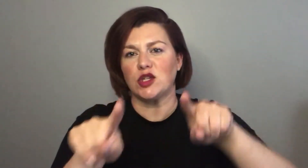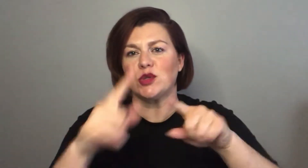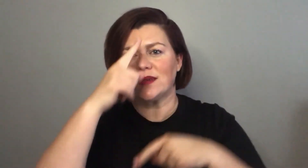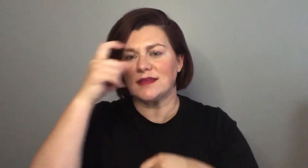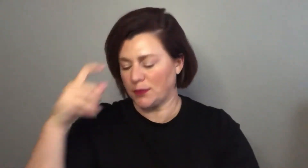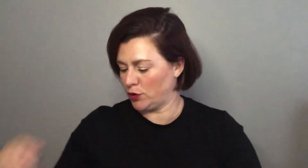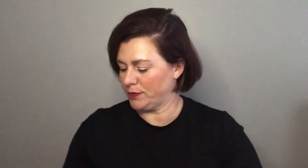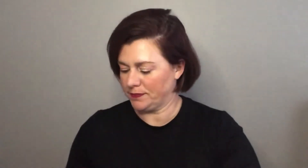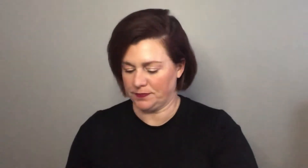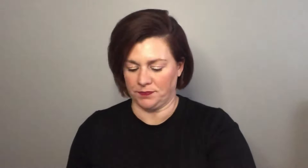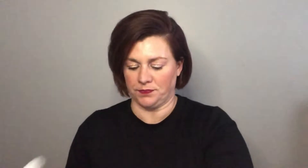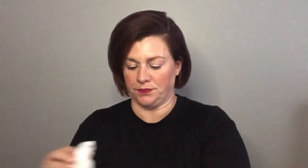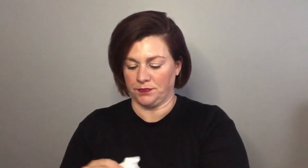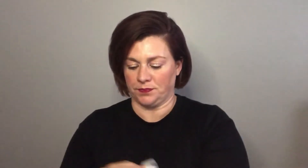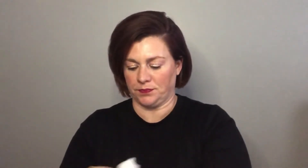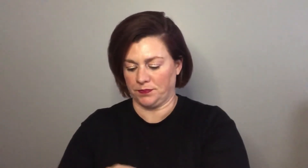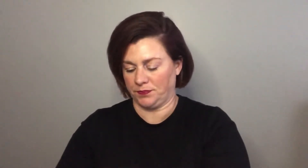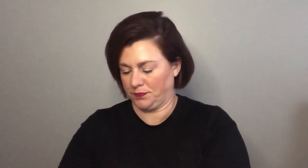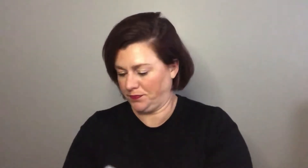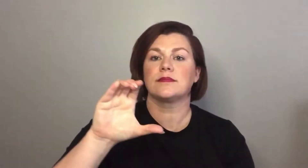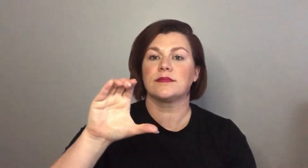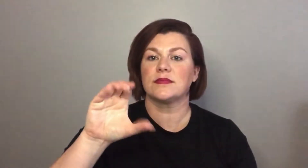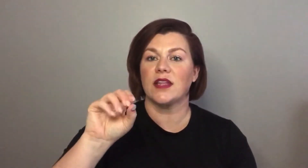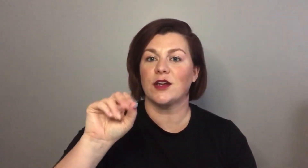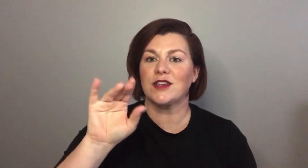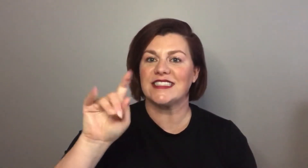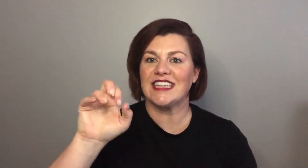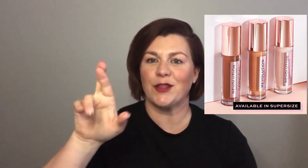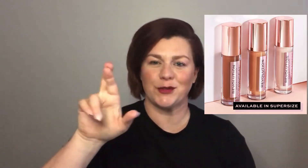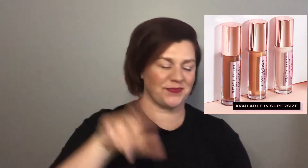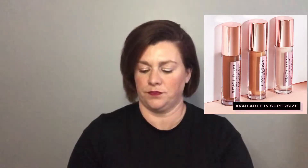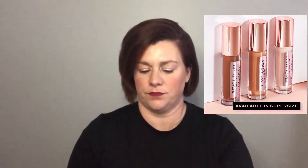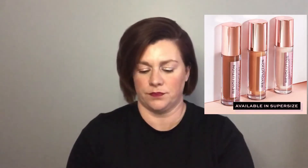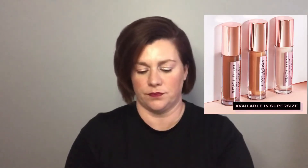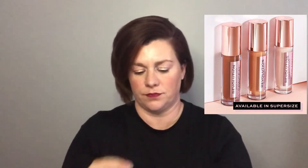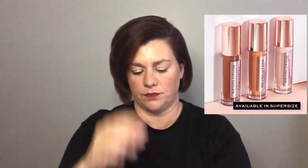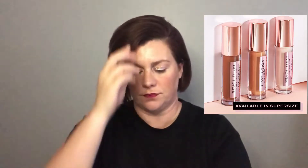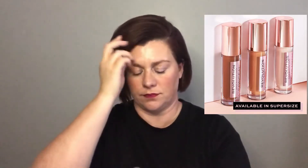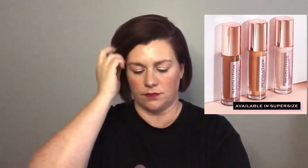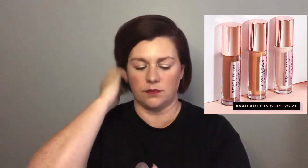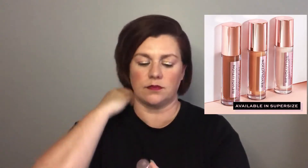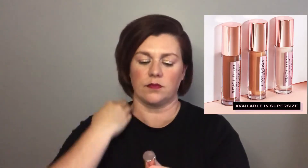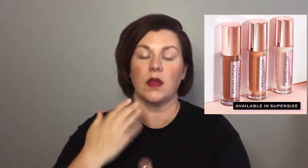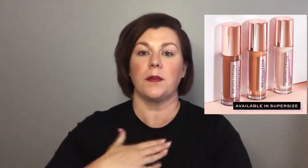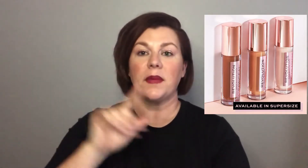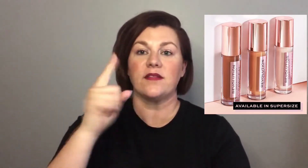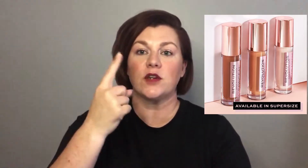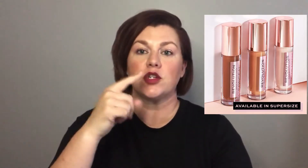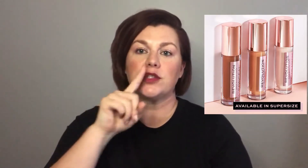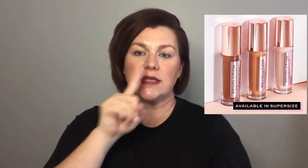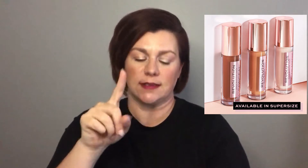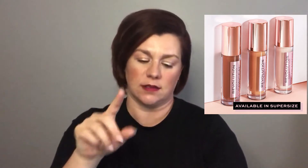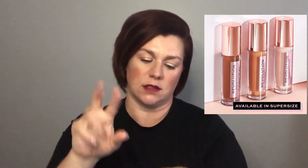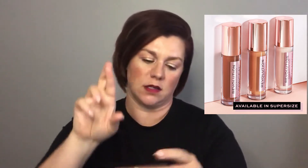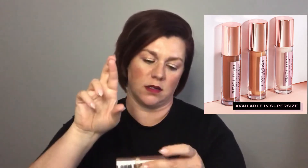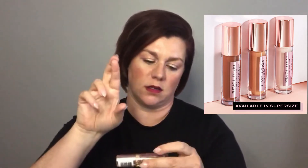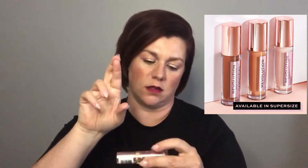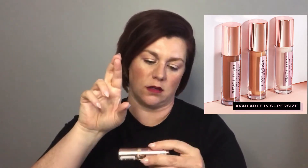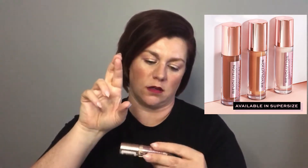which you know I like I like during summertime now concealer the first one that I